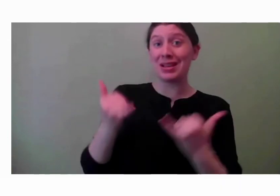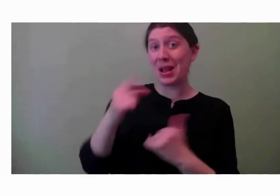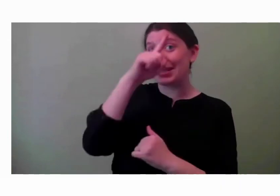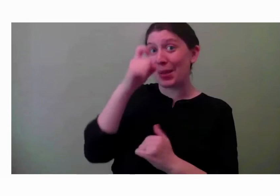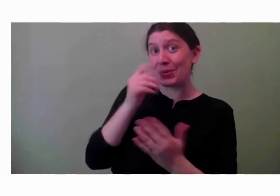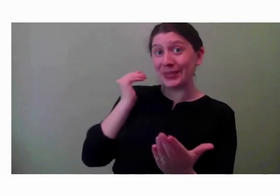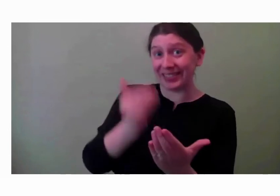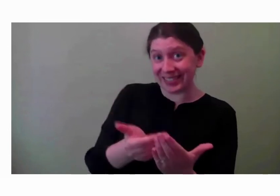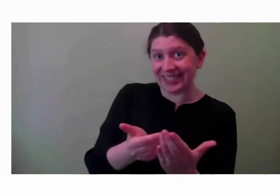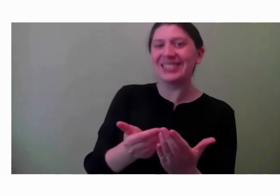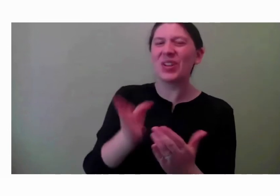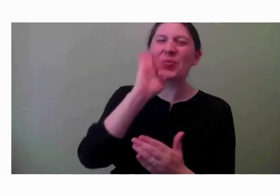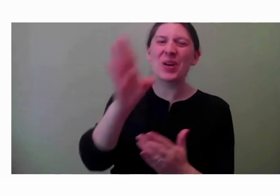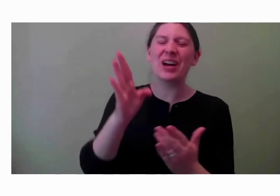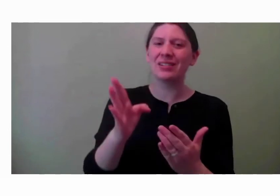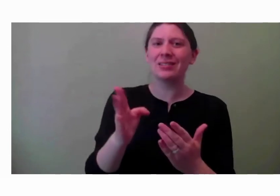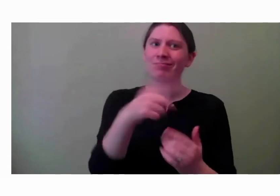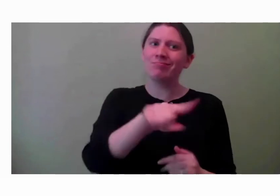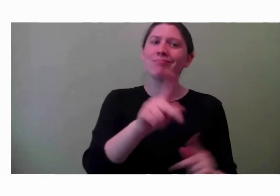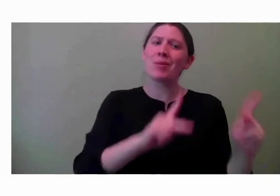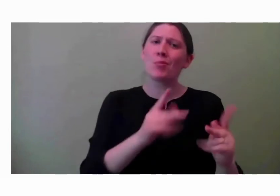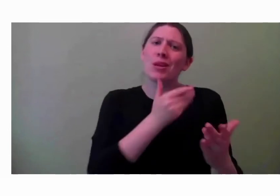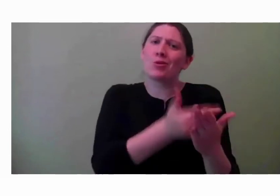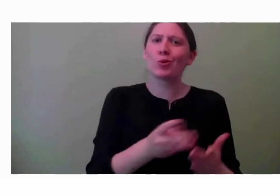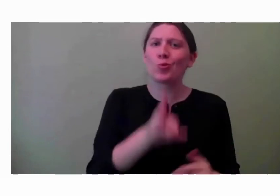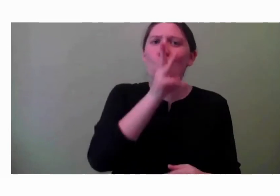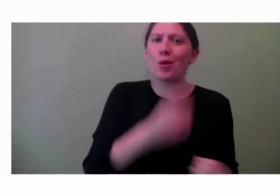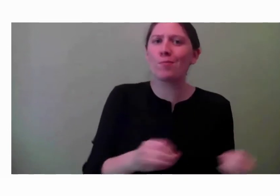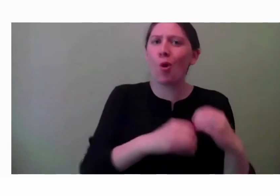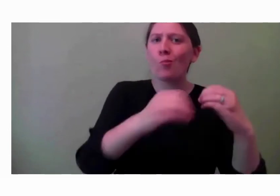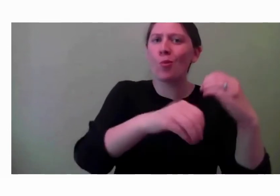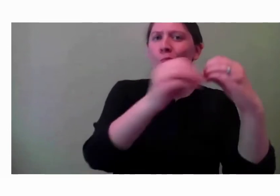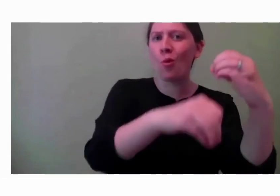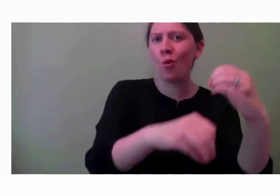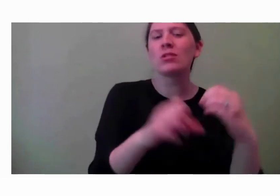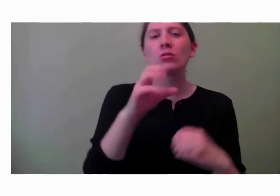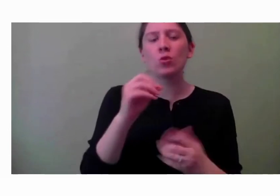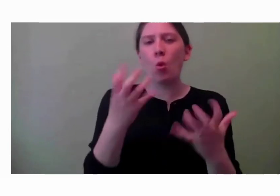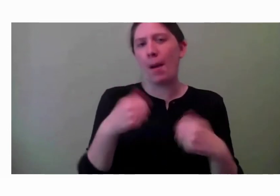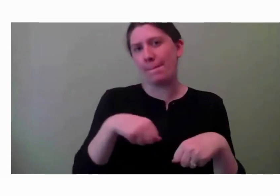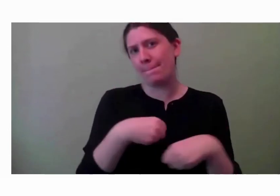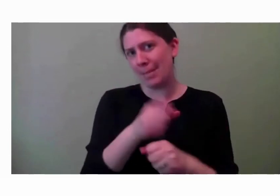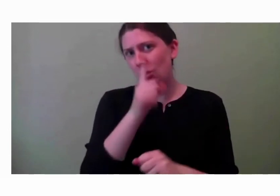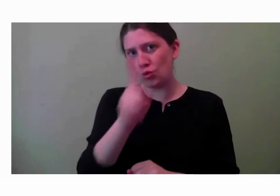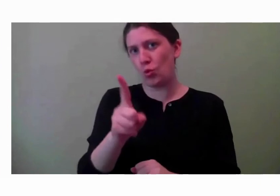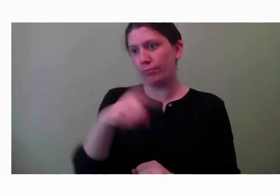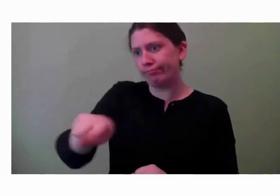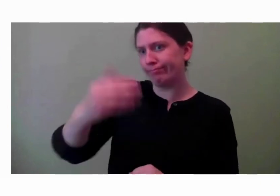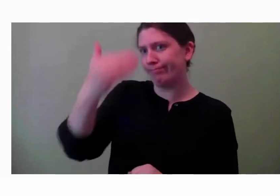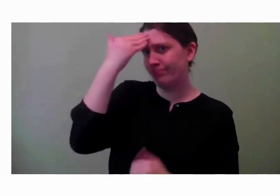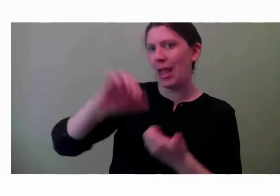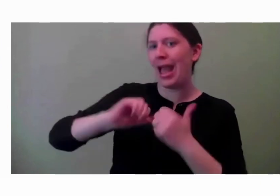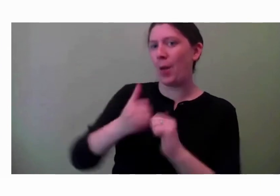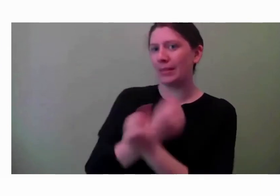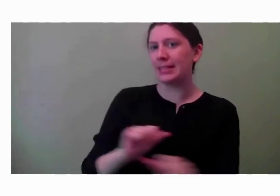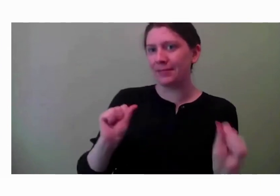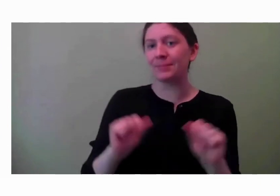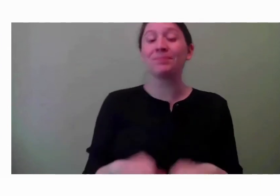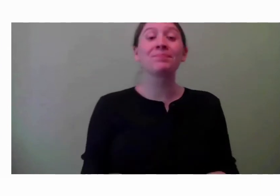to be able to provide as many tips and tricks as we can of how to be safe in the water. As we wrap up, we always ask this question of our guests.